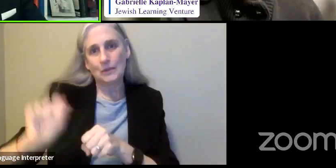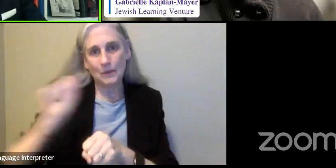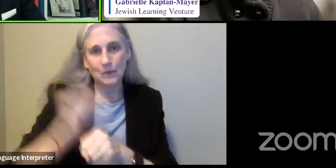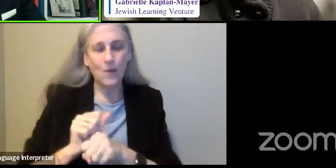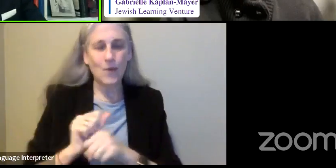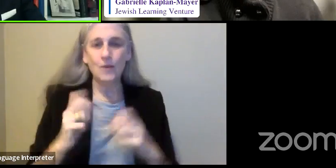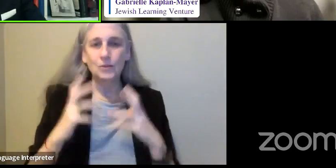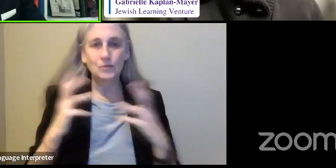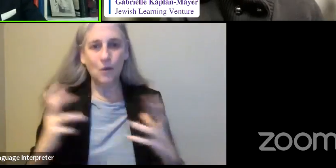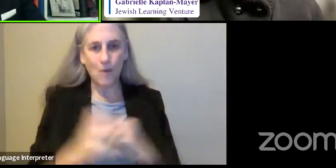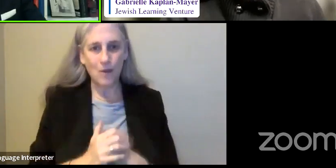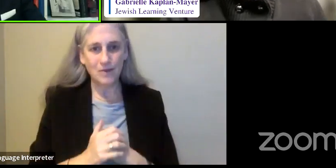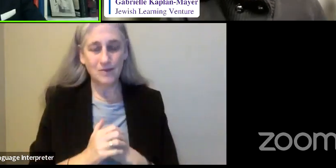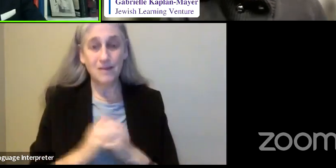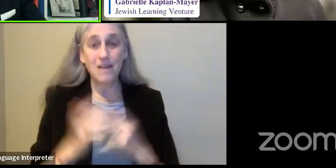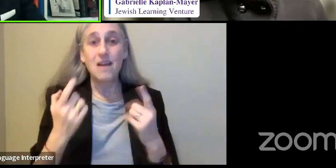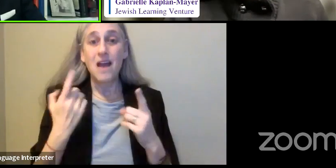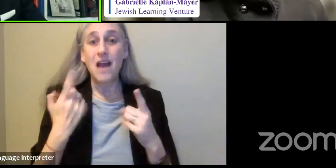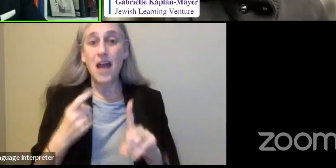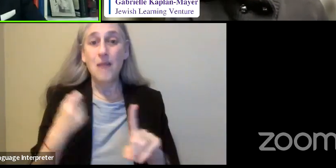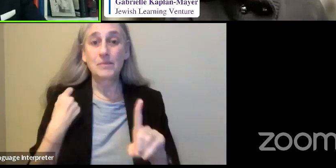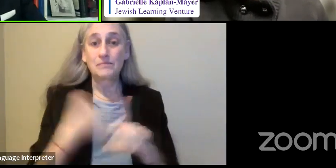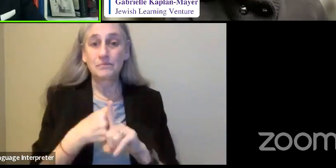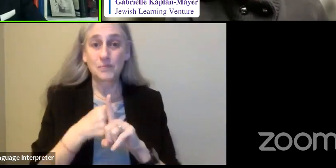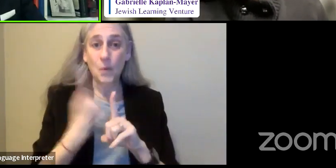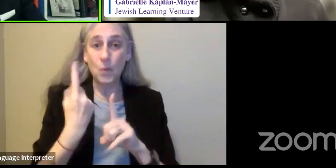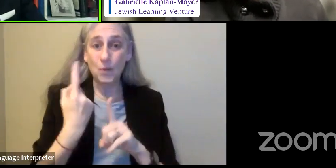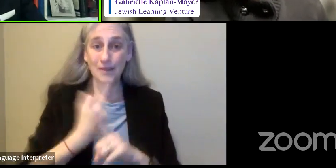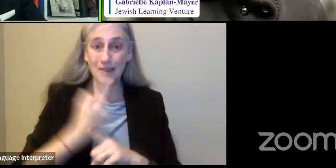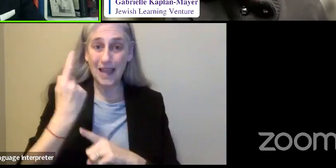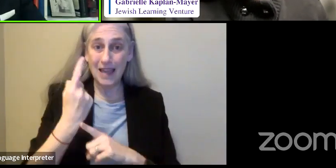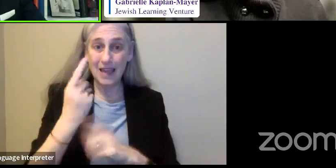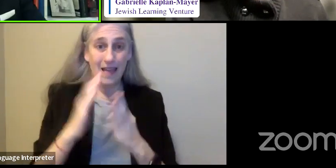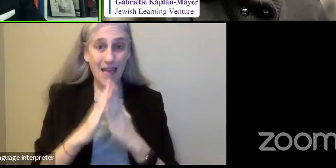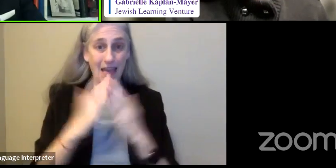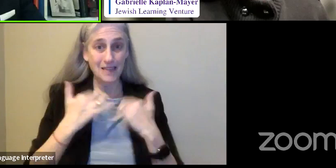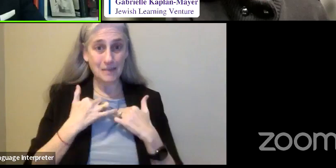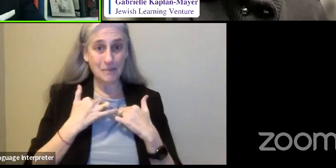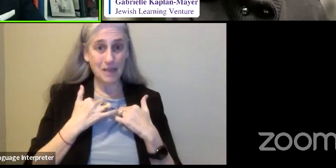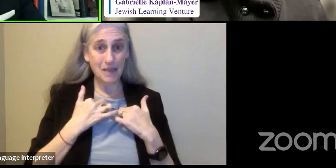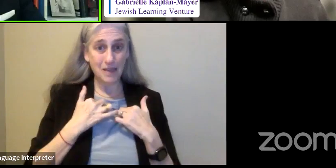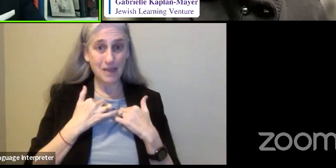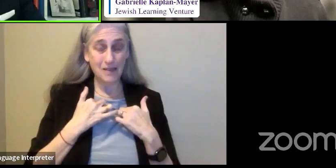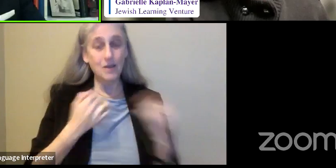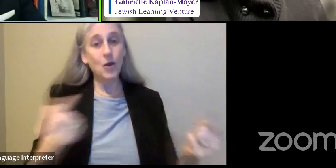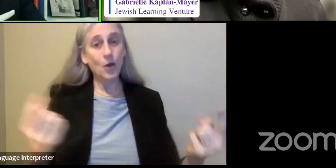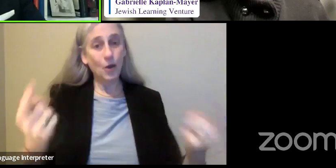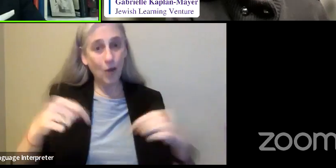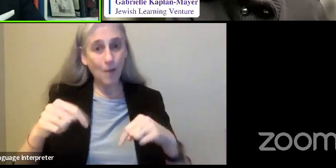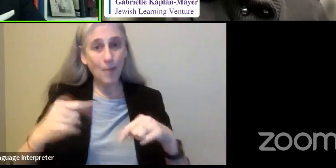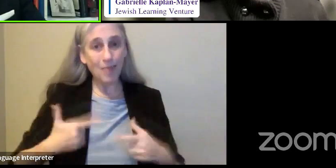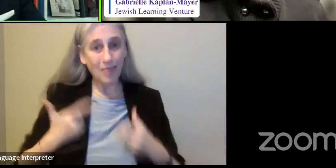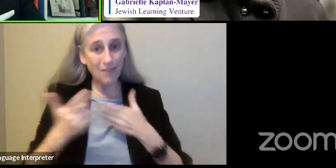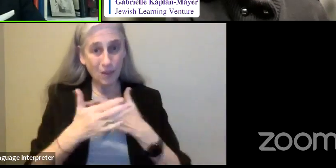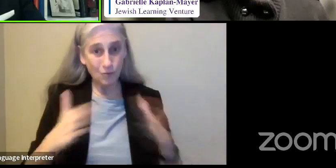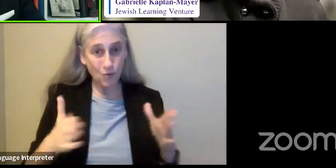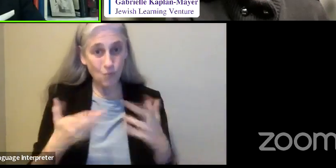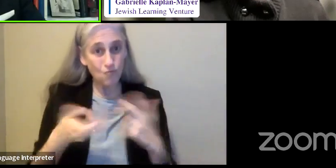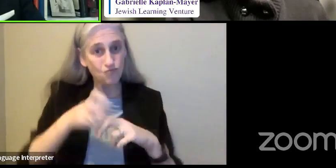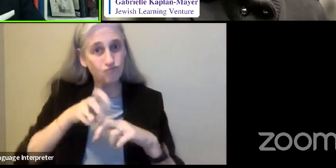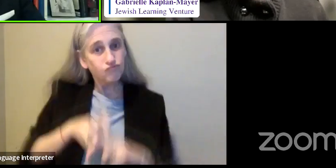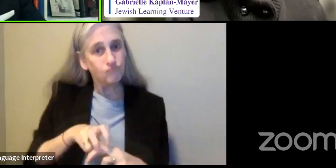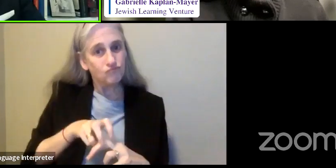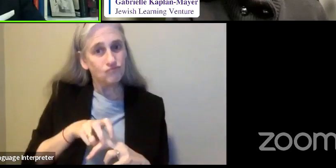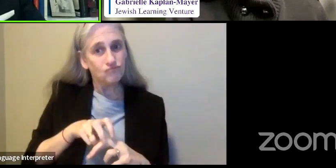And one day, he asked me to come into the living room, and I sat down in the chair,